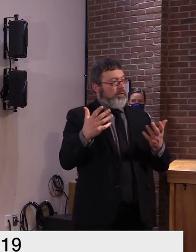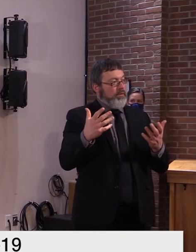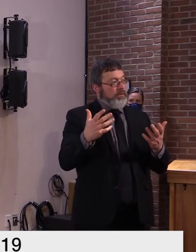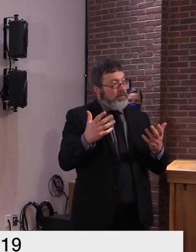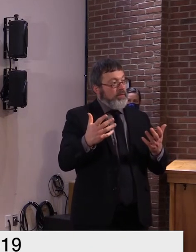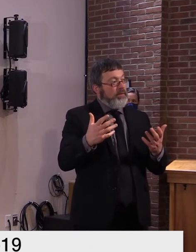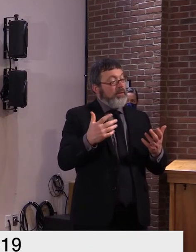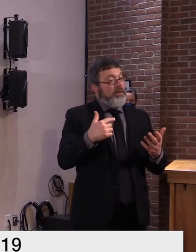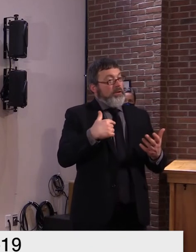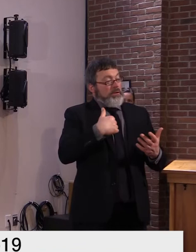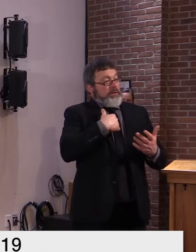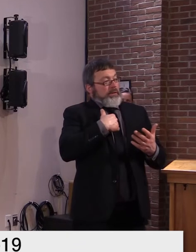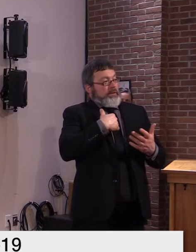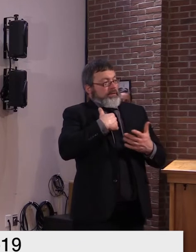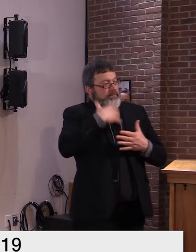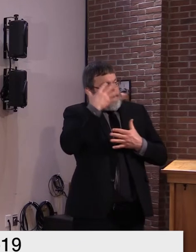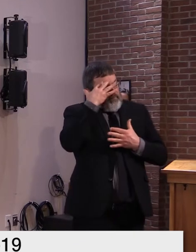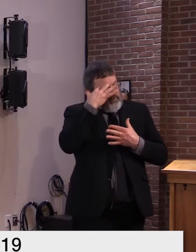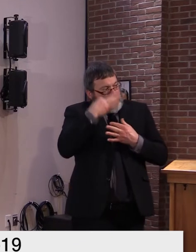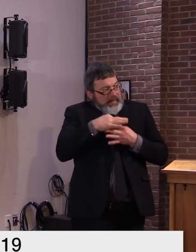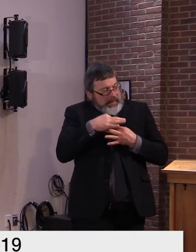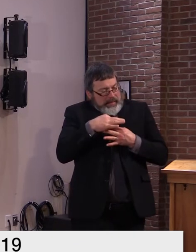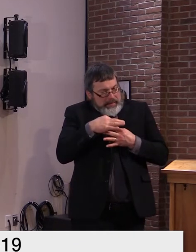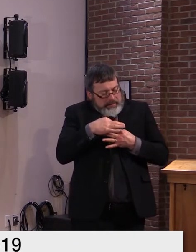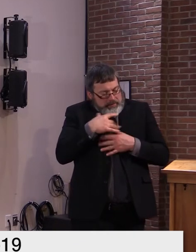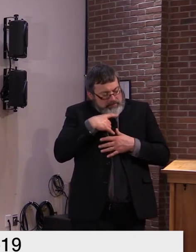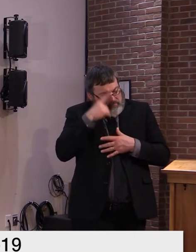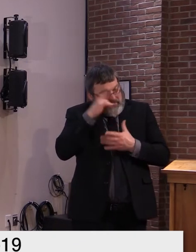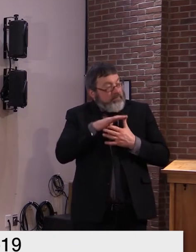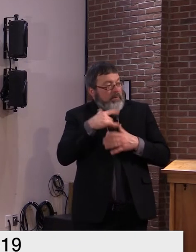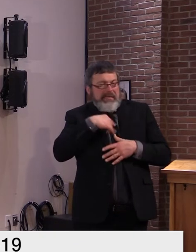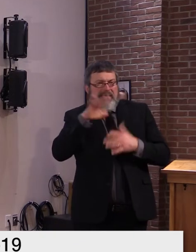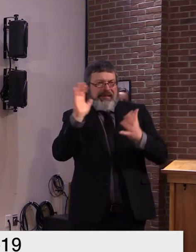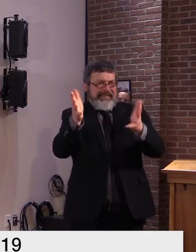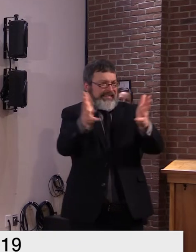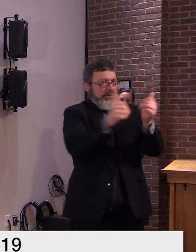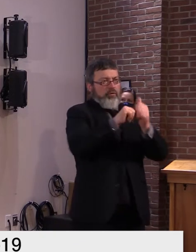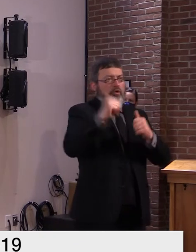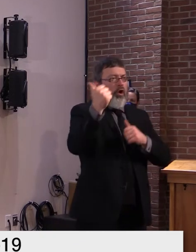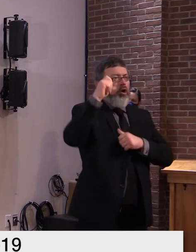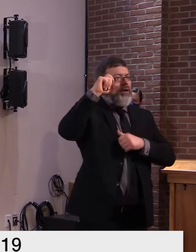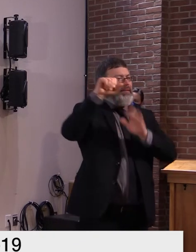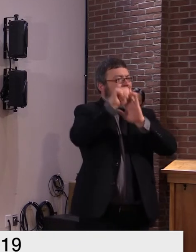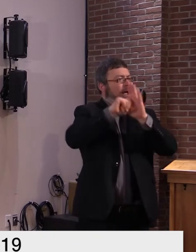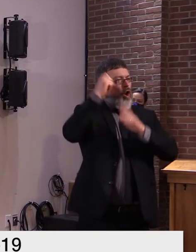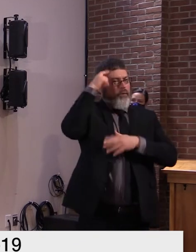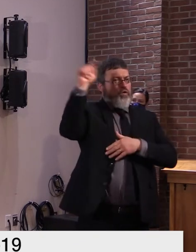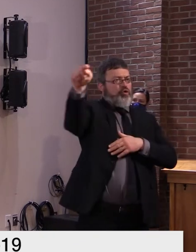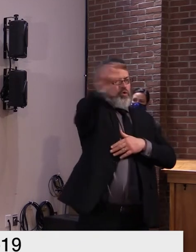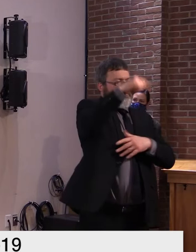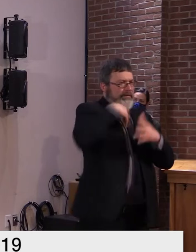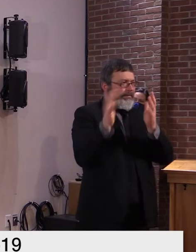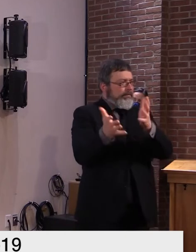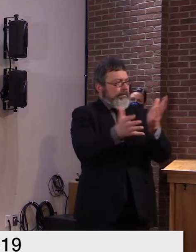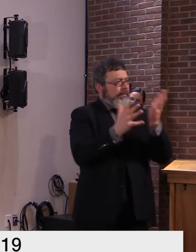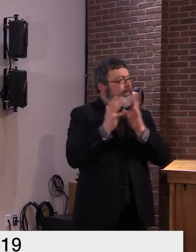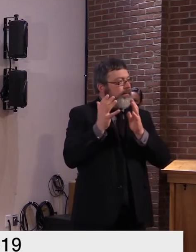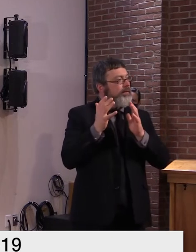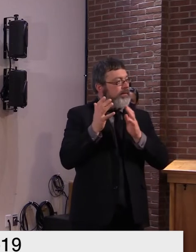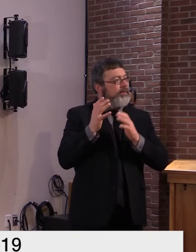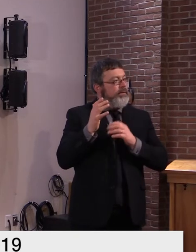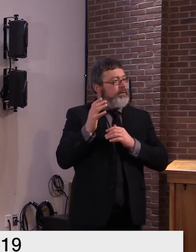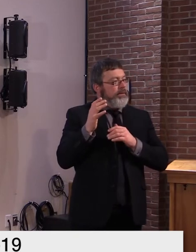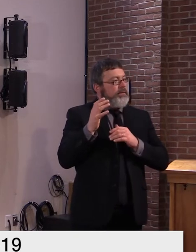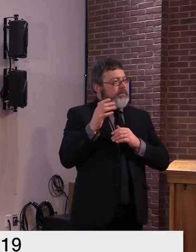governors last night on a uh a conference call um they've been uh going to their uh congressional congressional